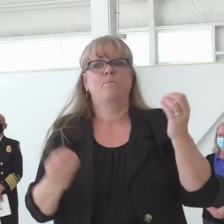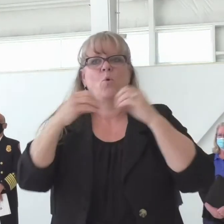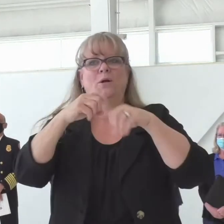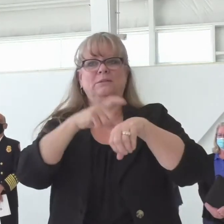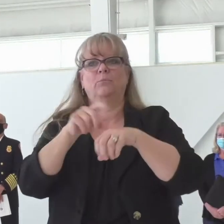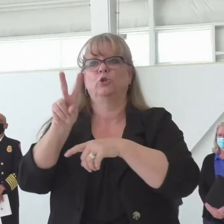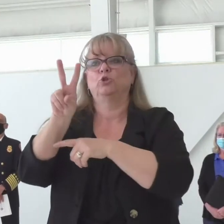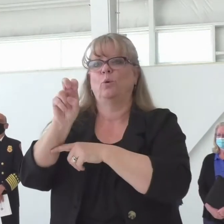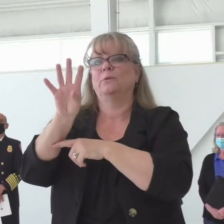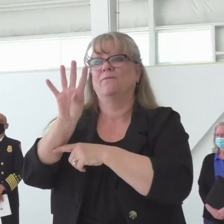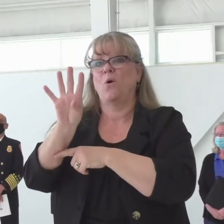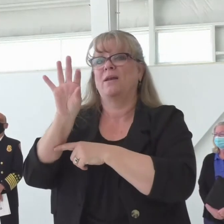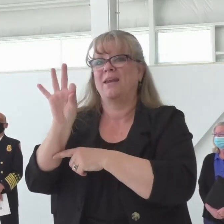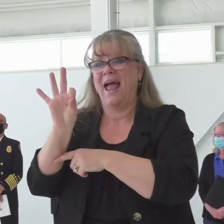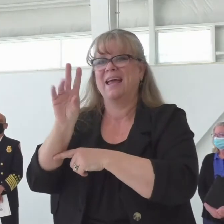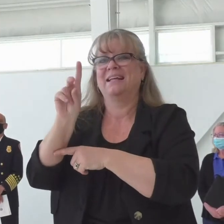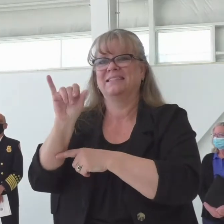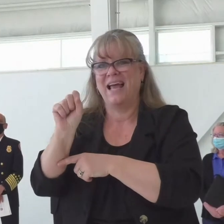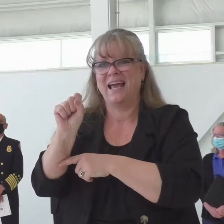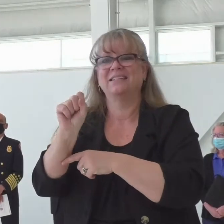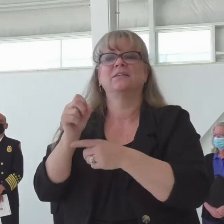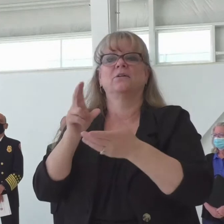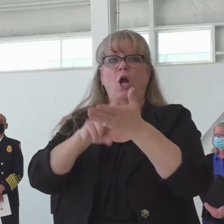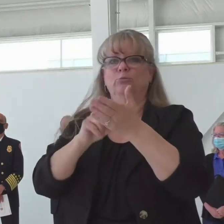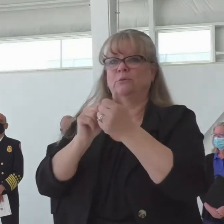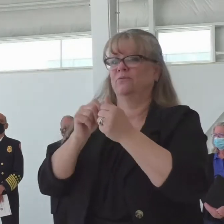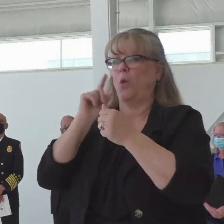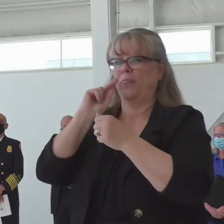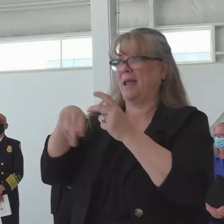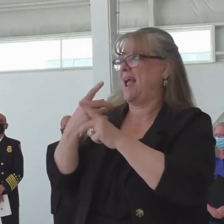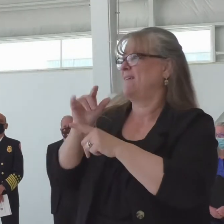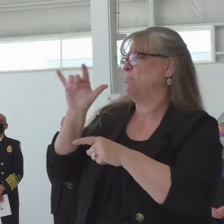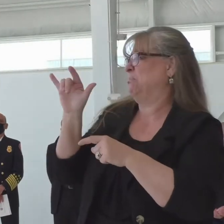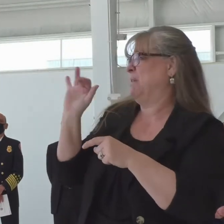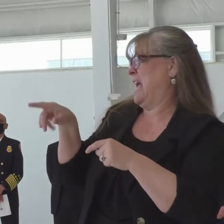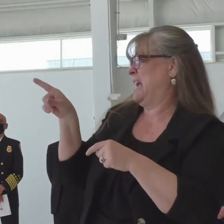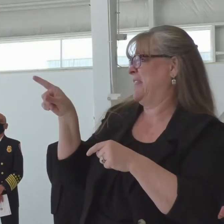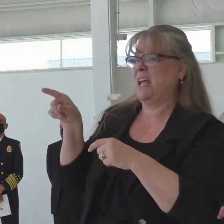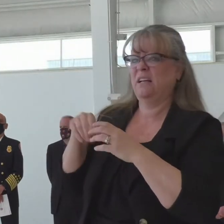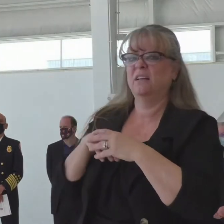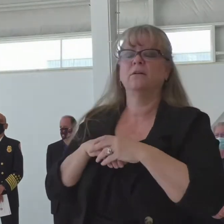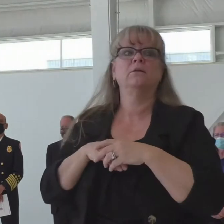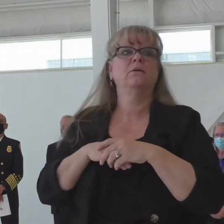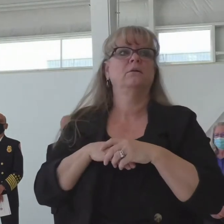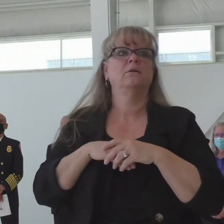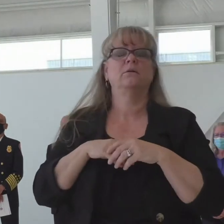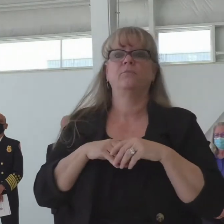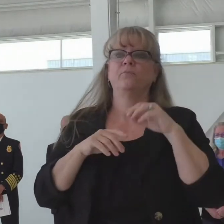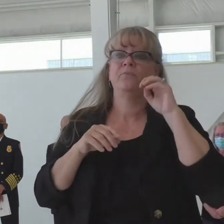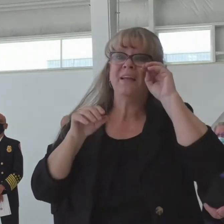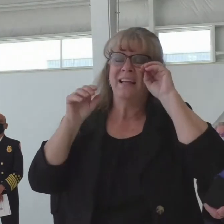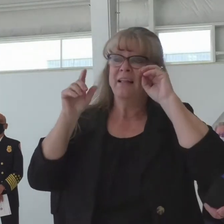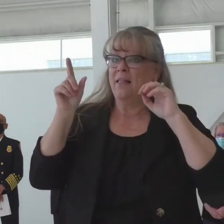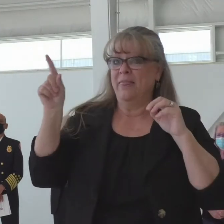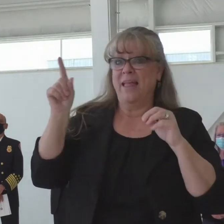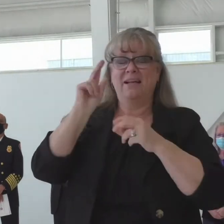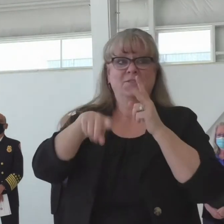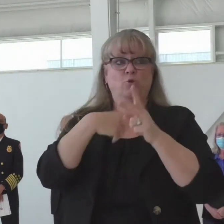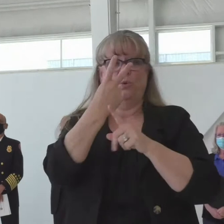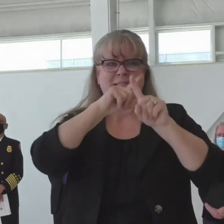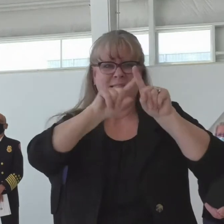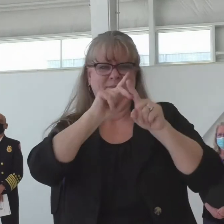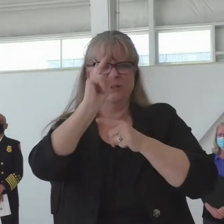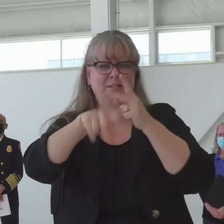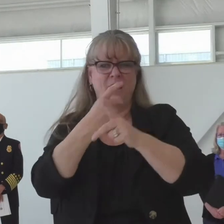contracts on those assets, so both of those are on now. The Type 2 helicopters that I spoke to, exclusive